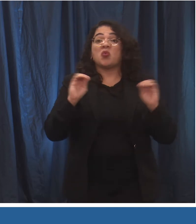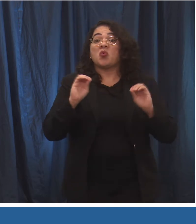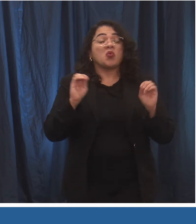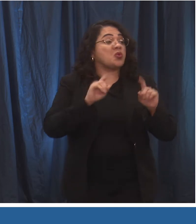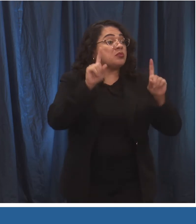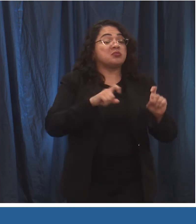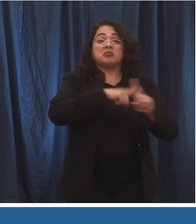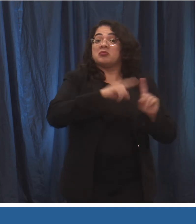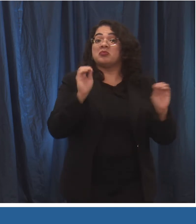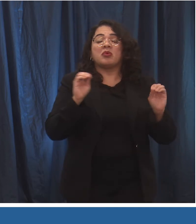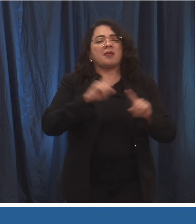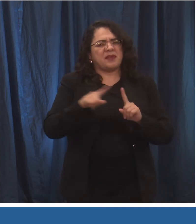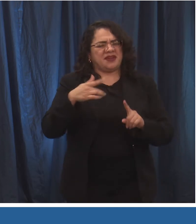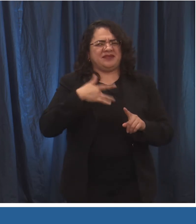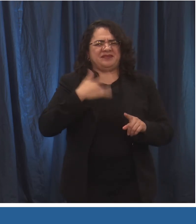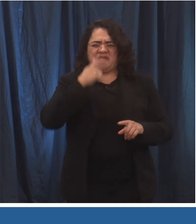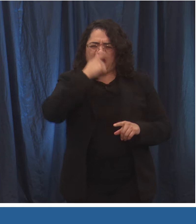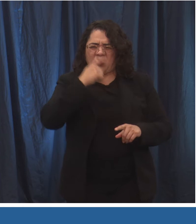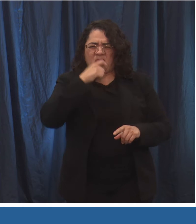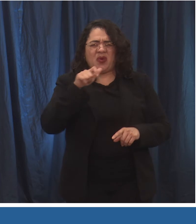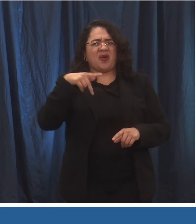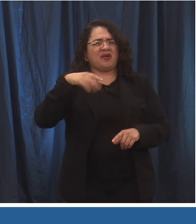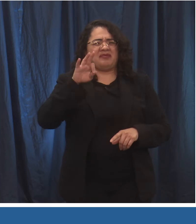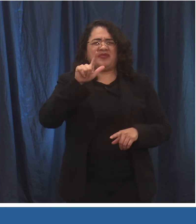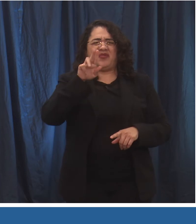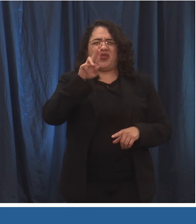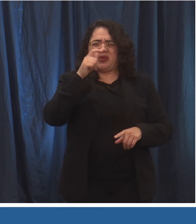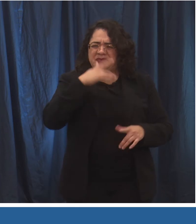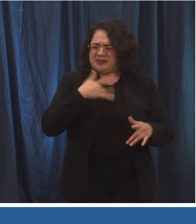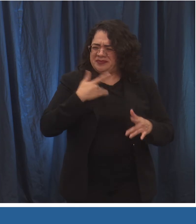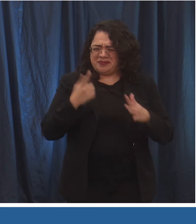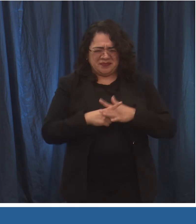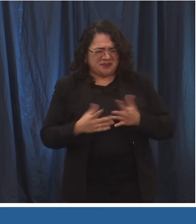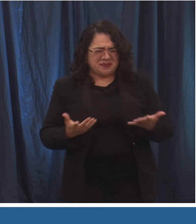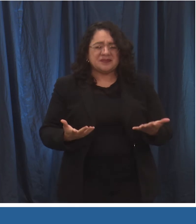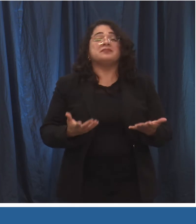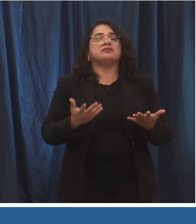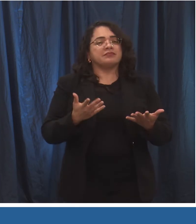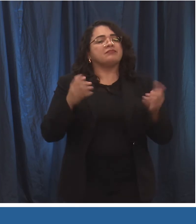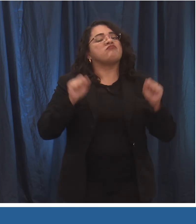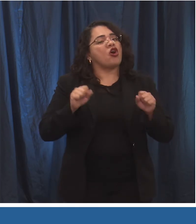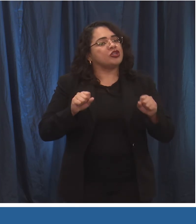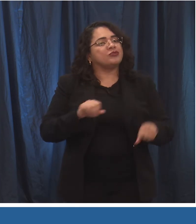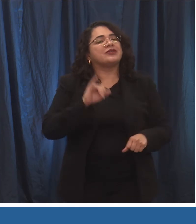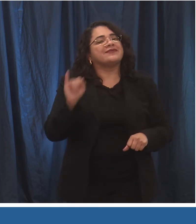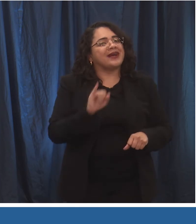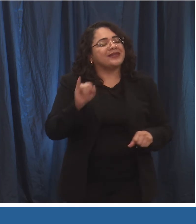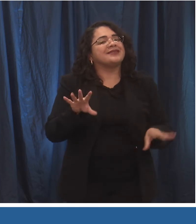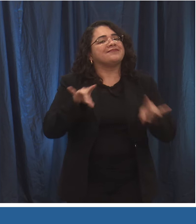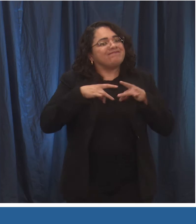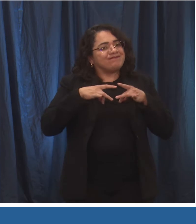and flu-like symptoms, it is possible that you are infected. Conversely, even if you are not